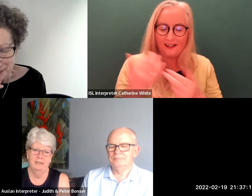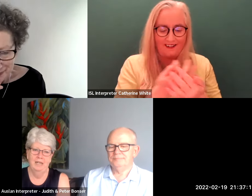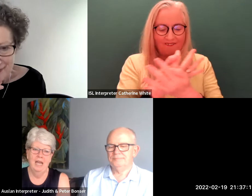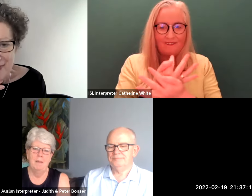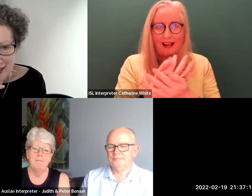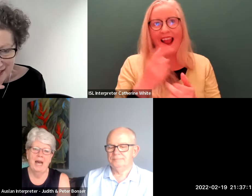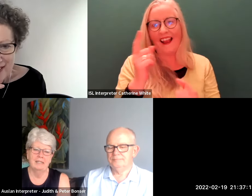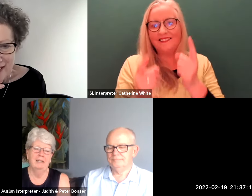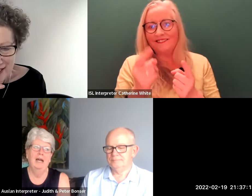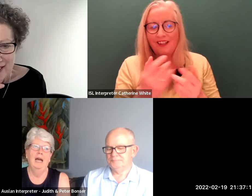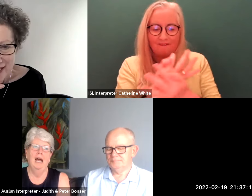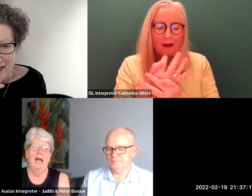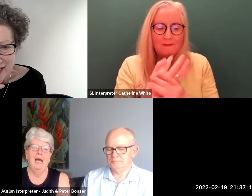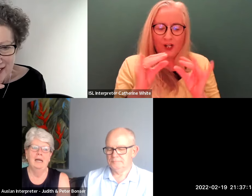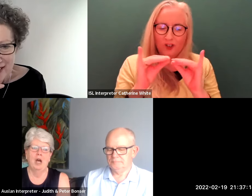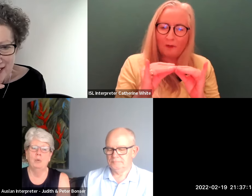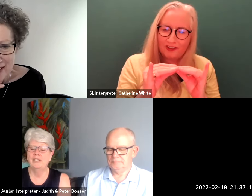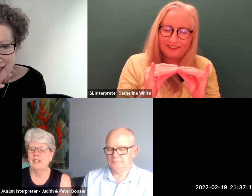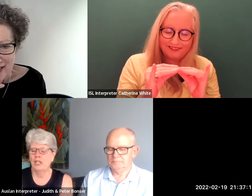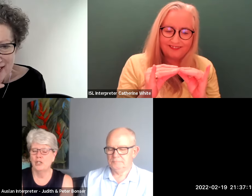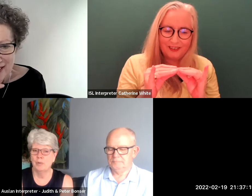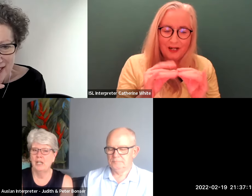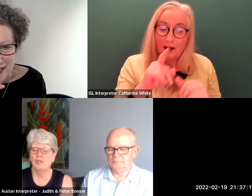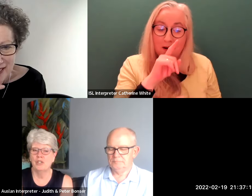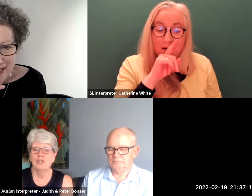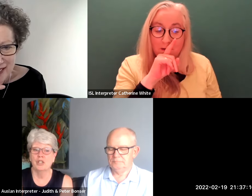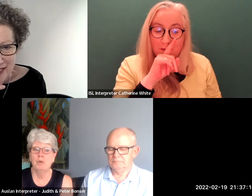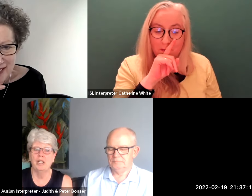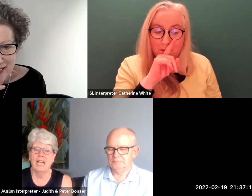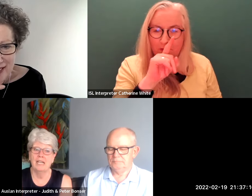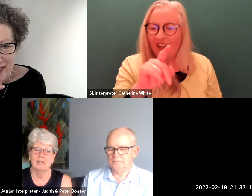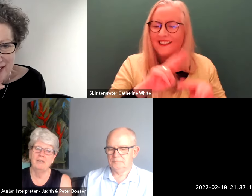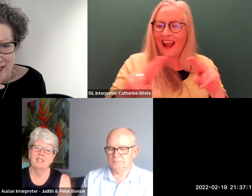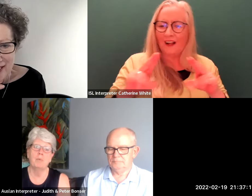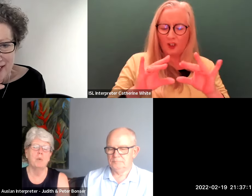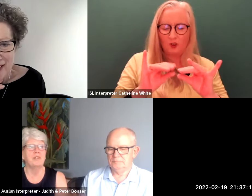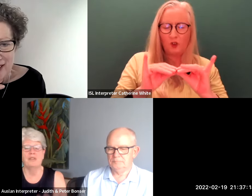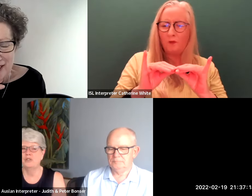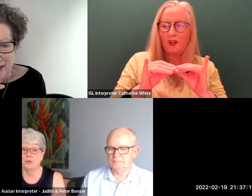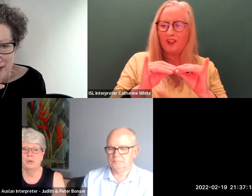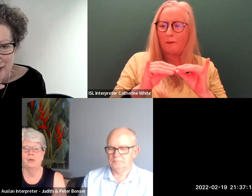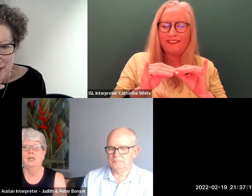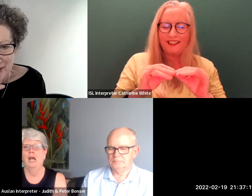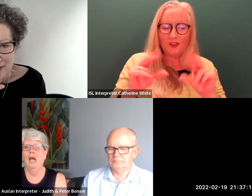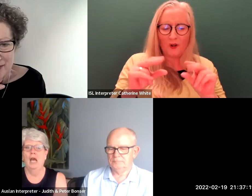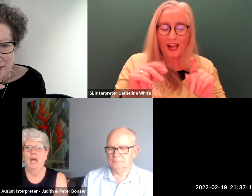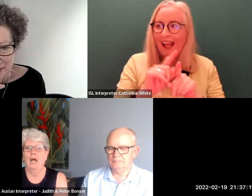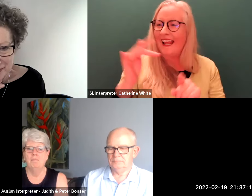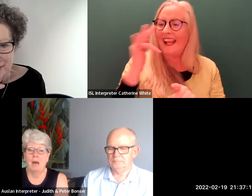but uh i wouldn't say interpreting it was just the communicator if someone was at the door